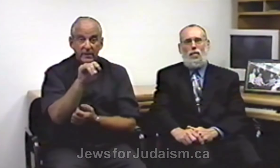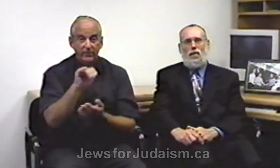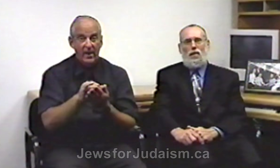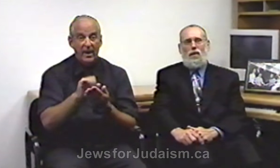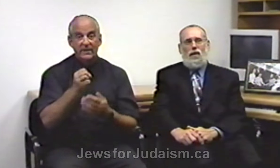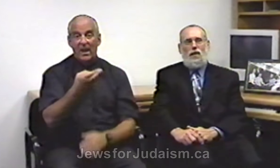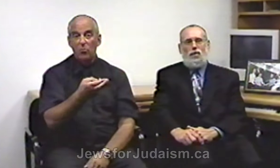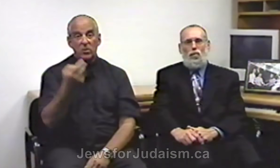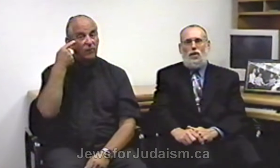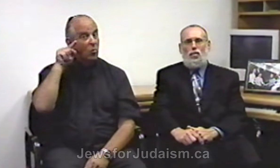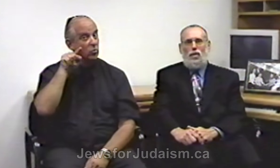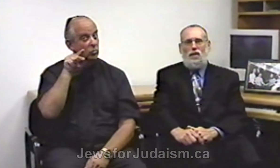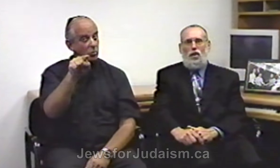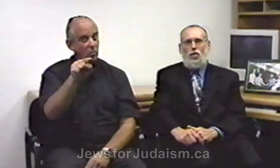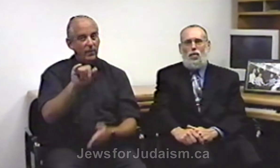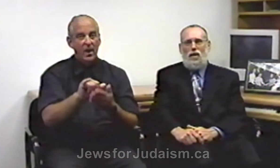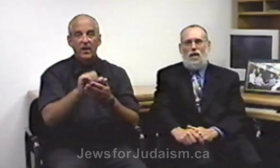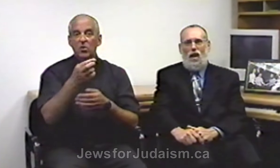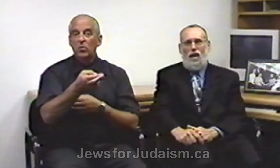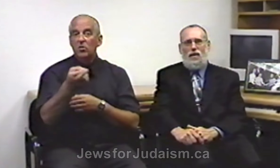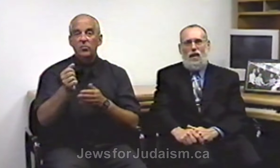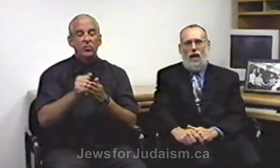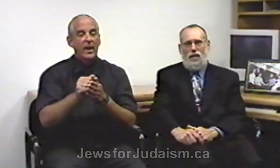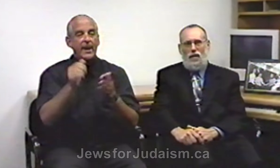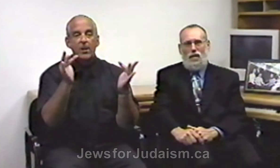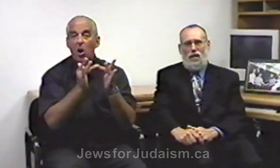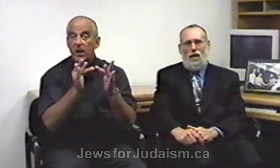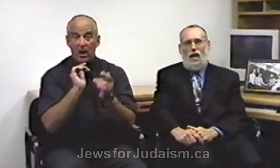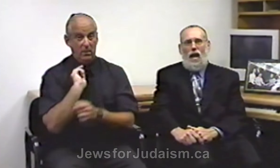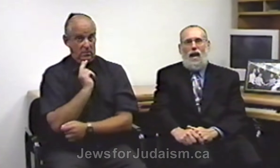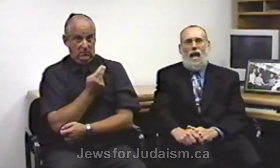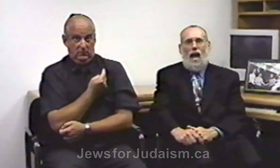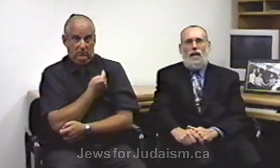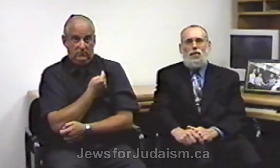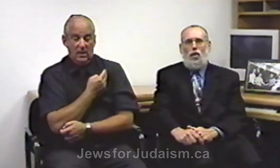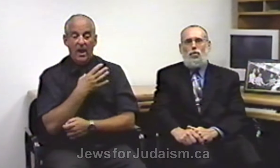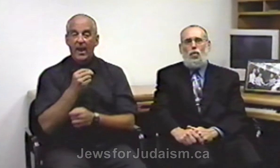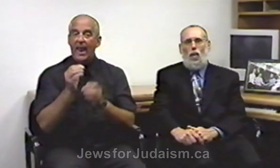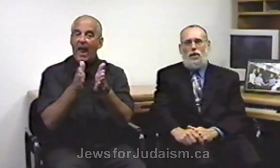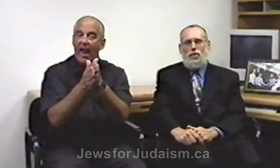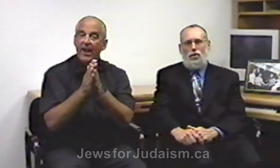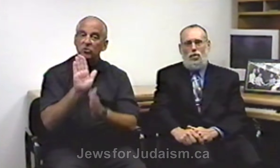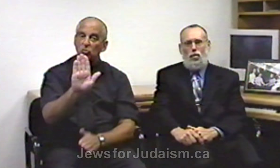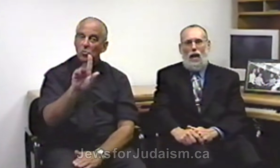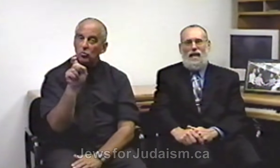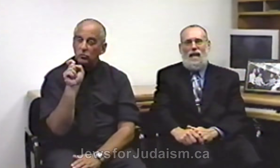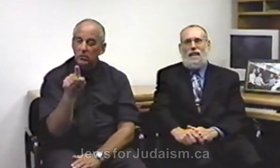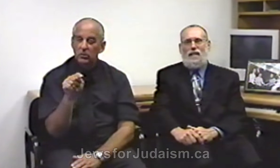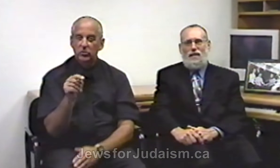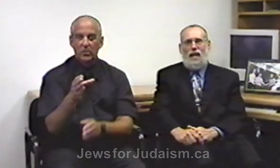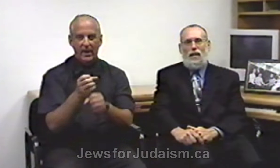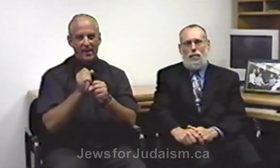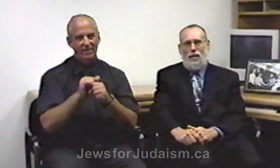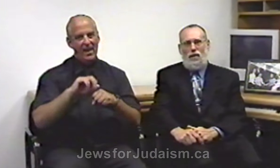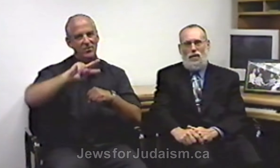it's a resource that you can contact and ask those questions to and get the second opinion